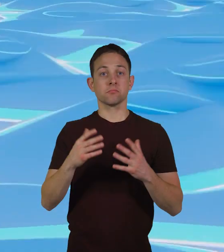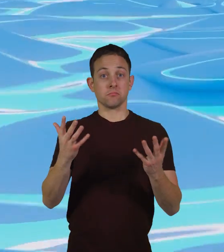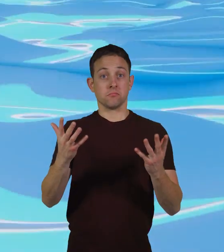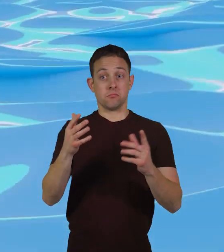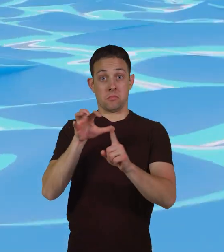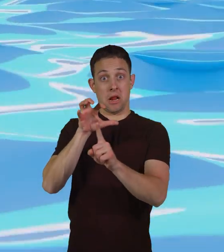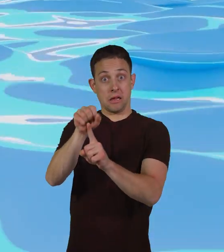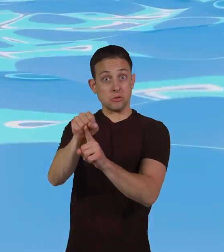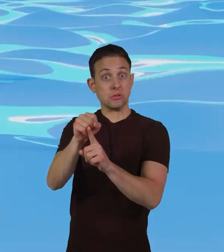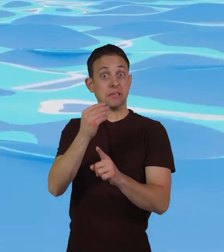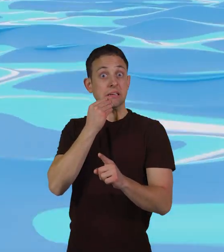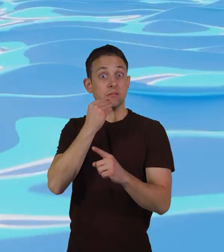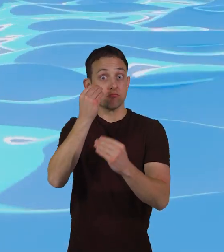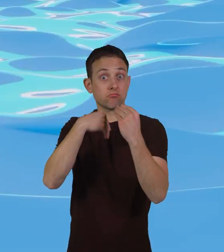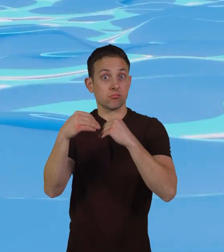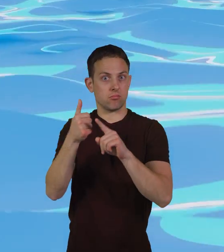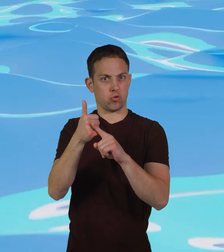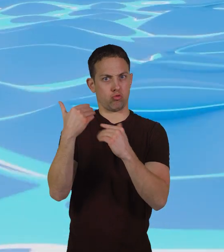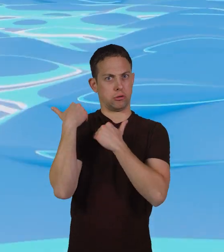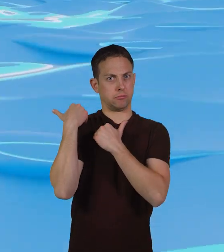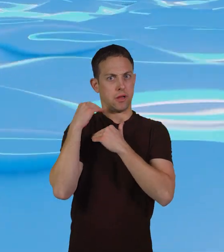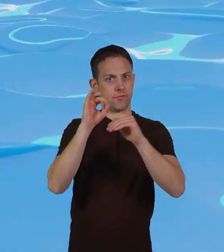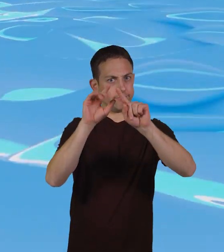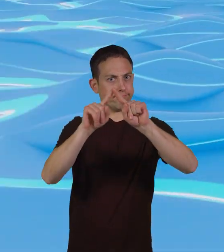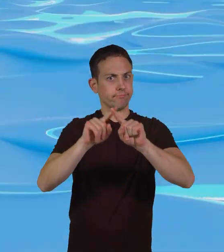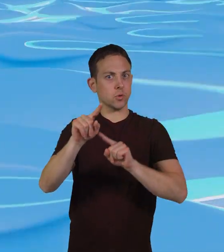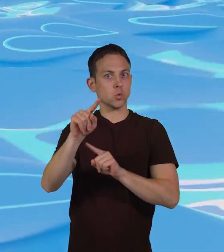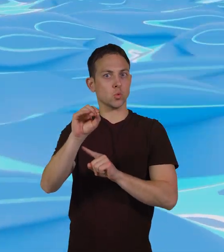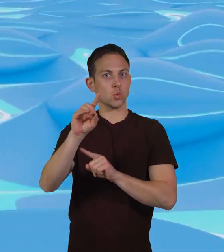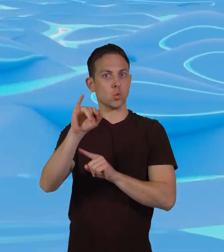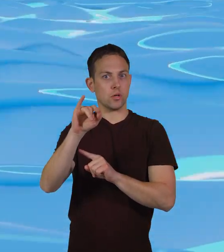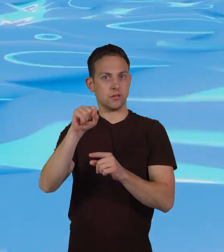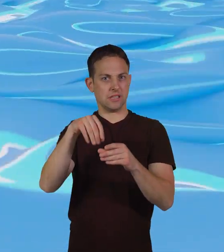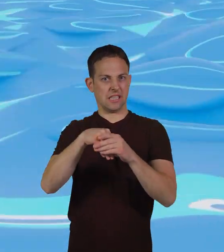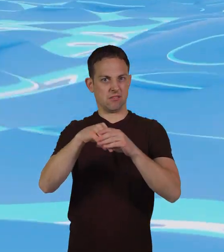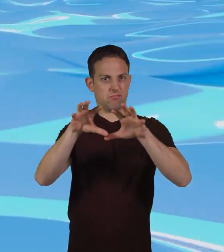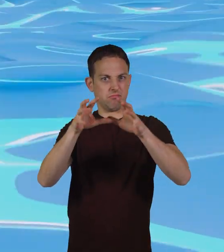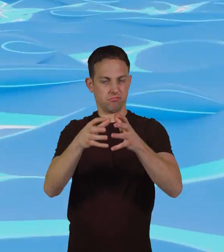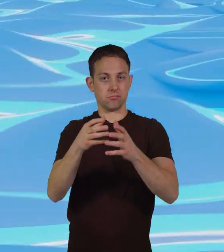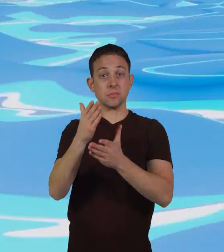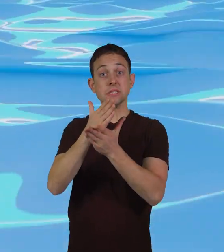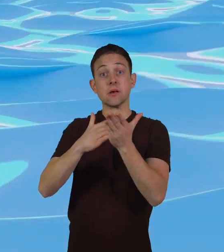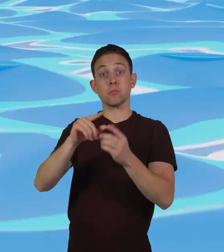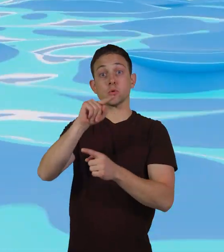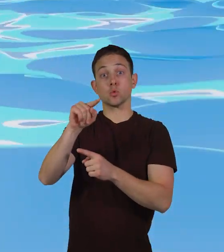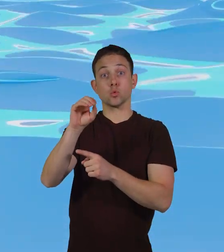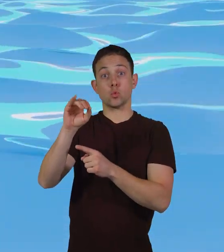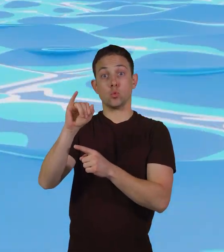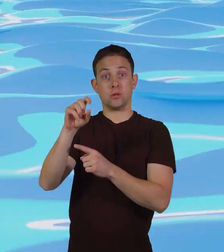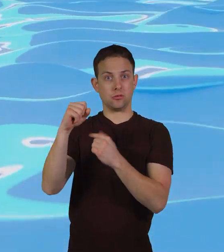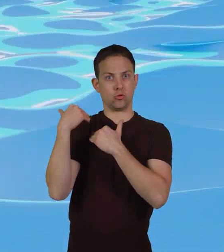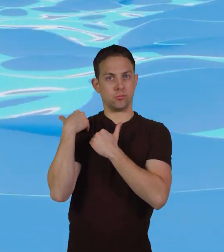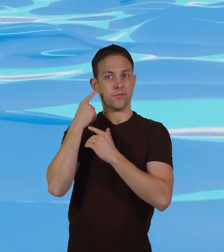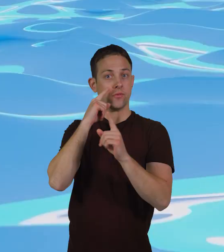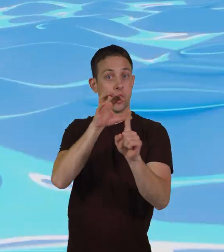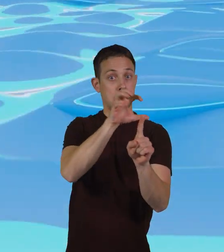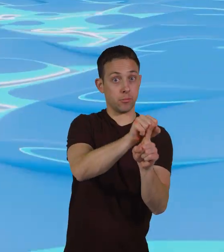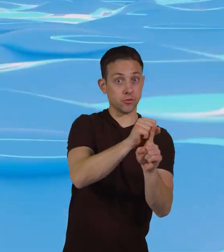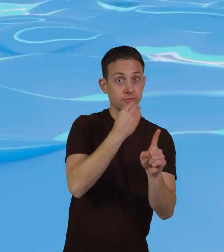and eating meals is the responsibility of several zooids in the colony. Some zooids are responsible for capturing food, while